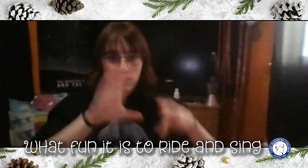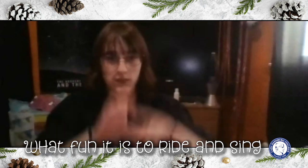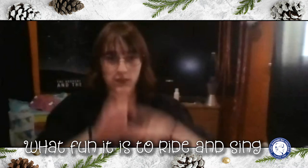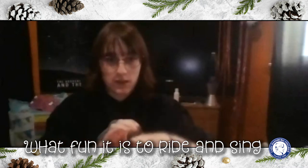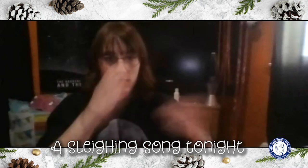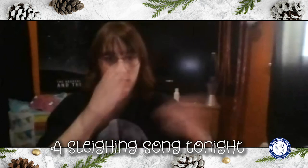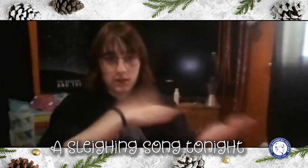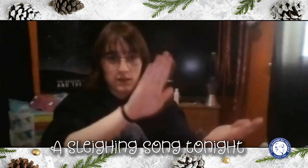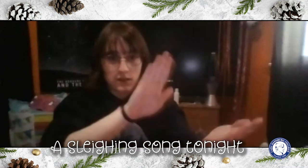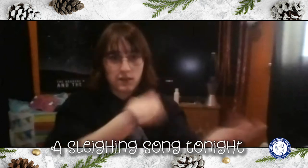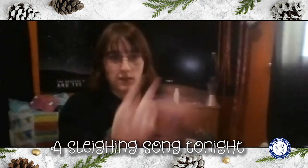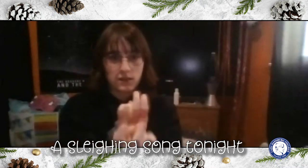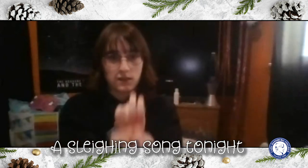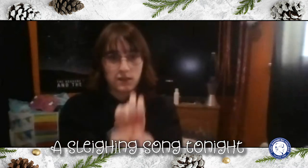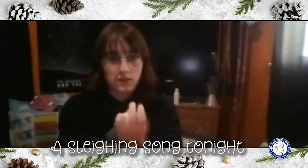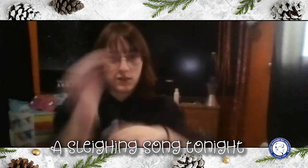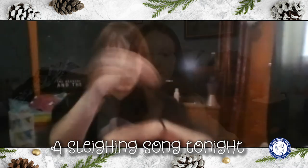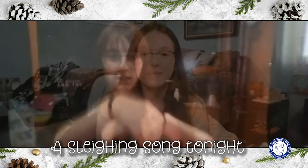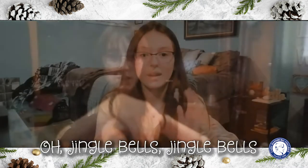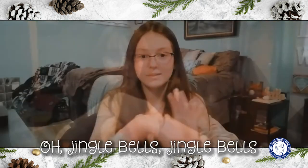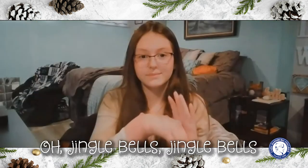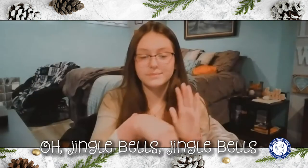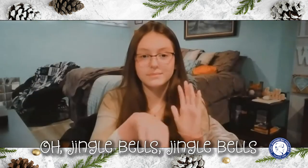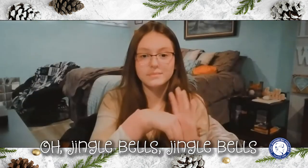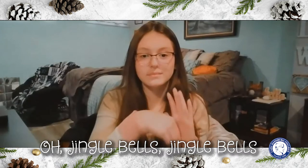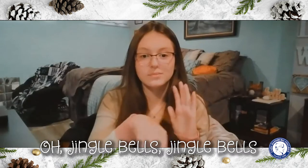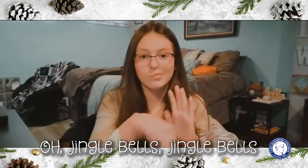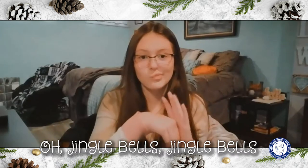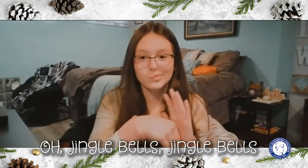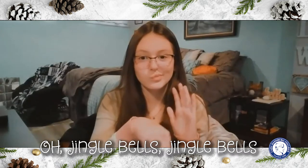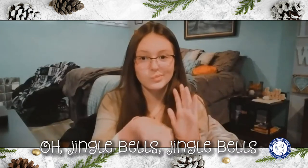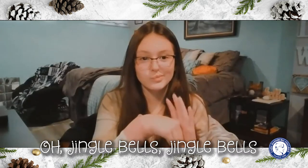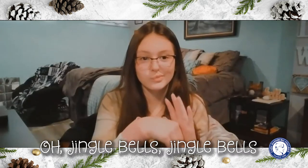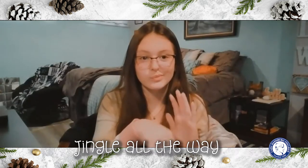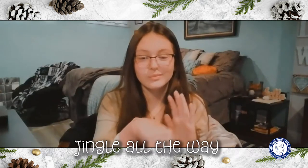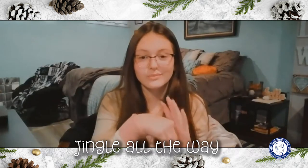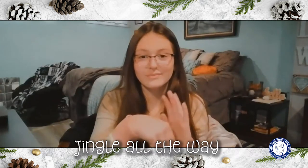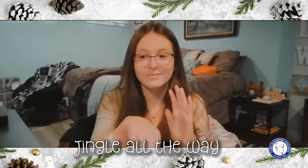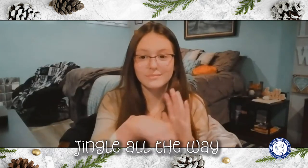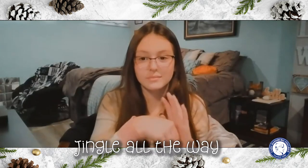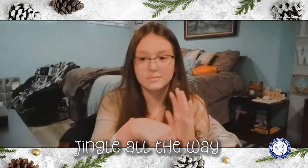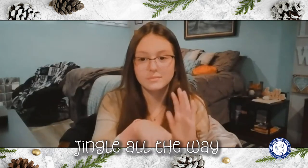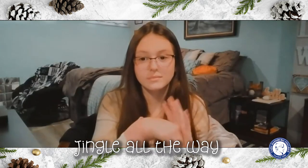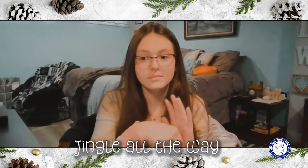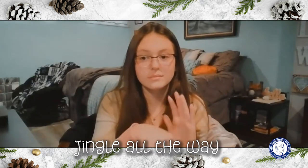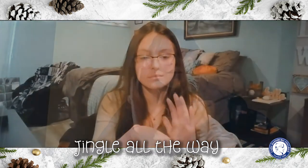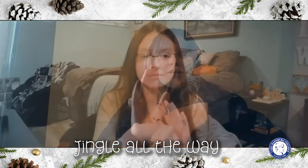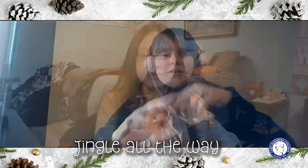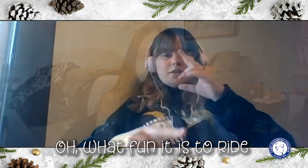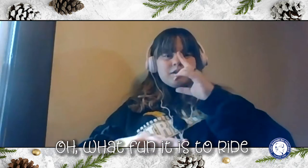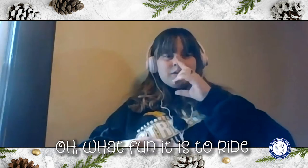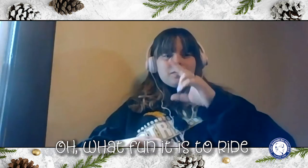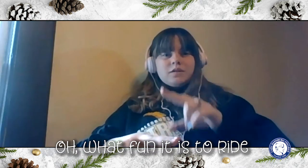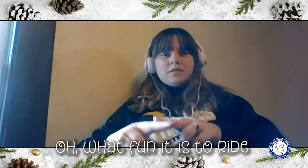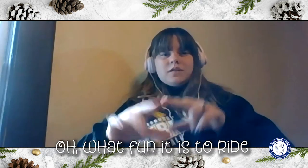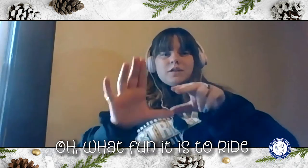ride in seamless lanes on tonight. Jingle bells, jingle bells, jingle all the way.